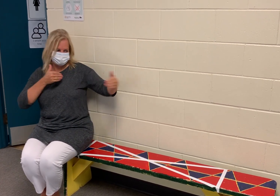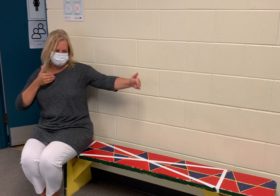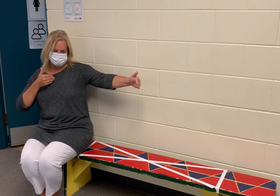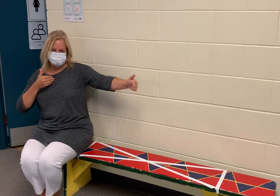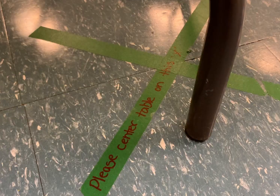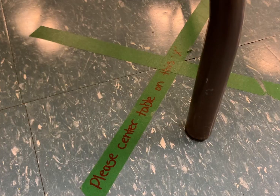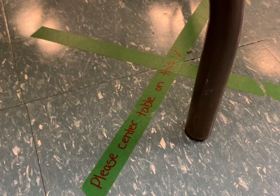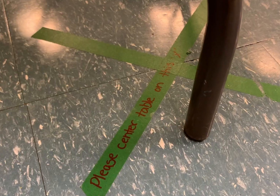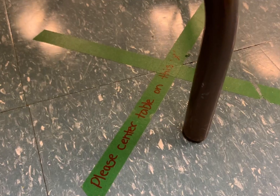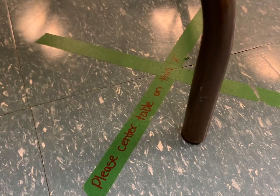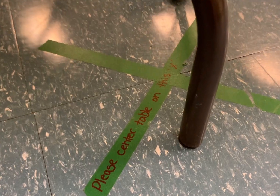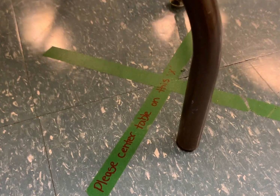person who is sitting on the bench.